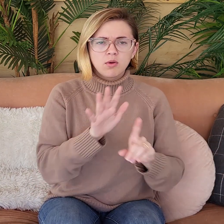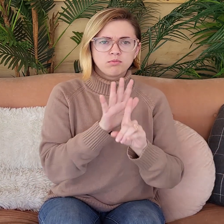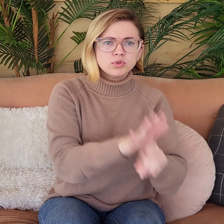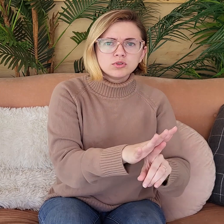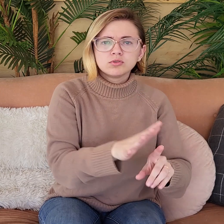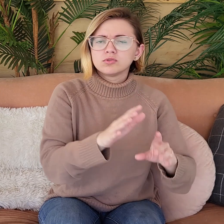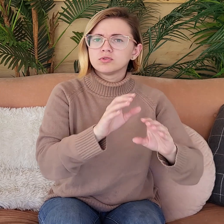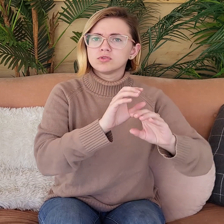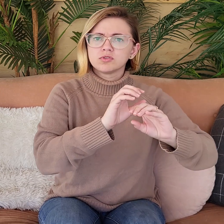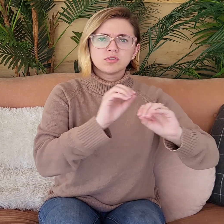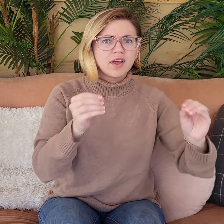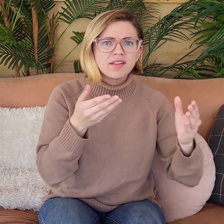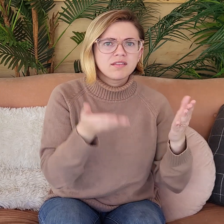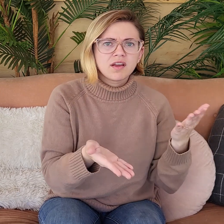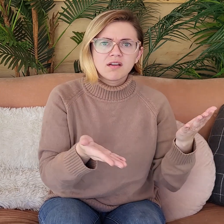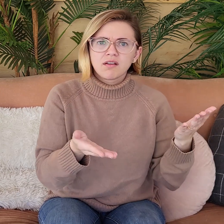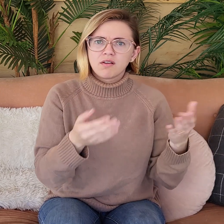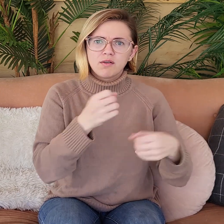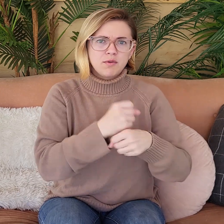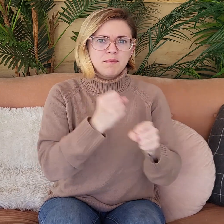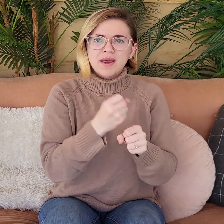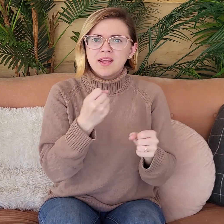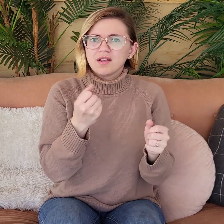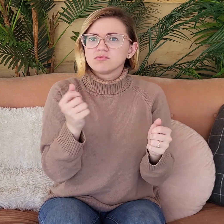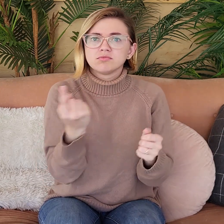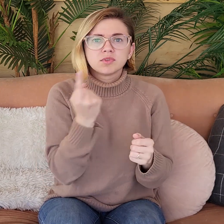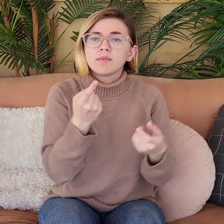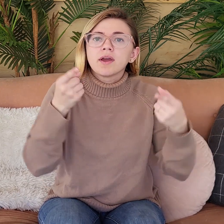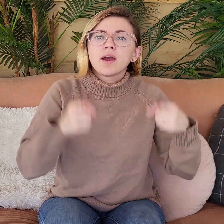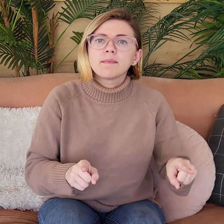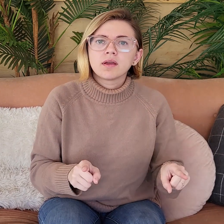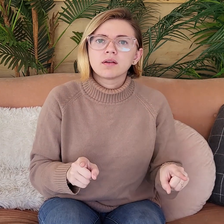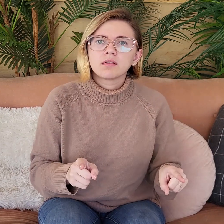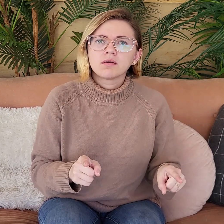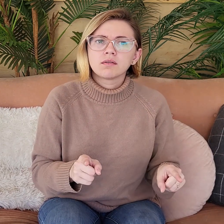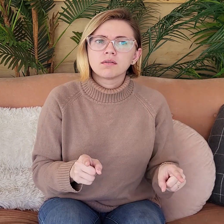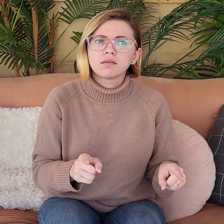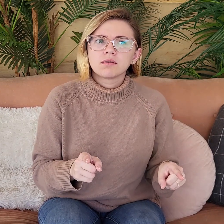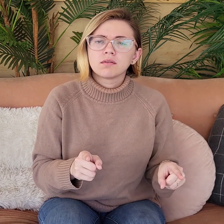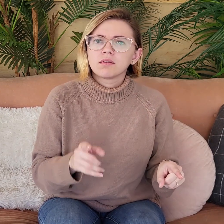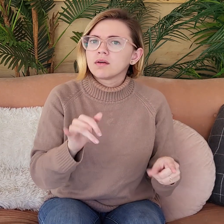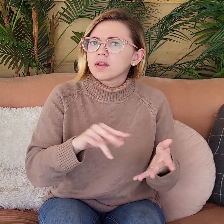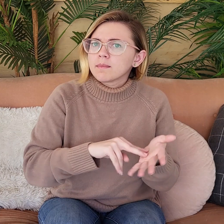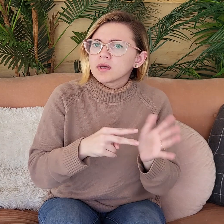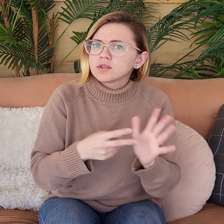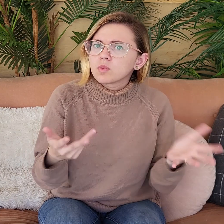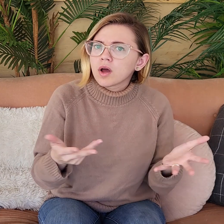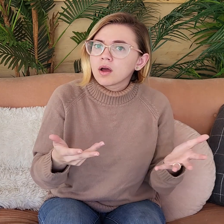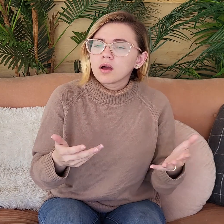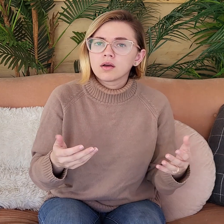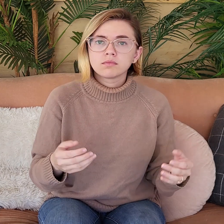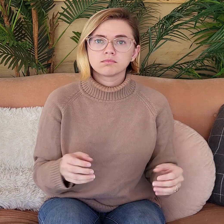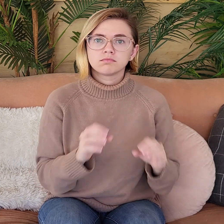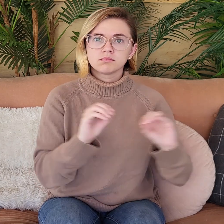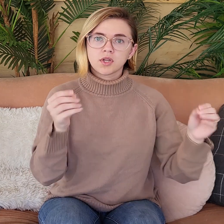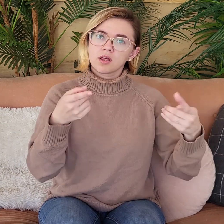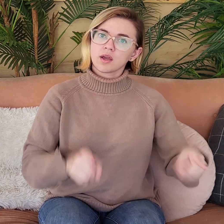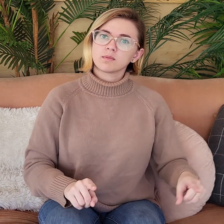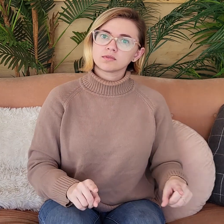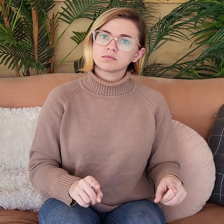nothing's moving, nothing's there to push, nothing can make something happen. Well, what does